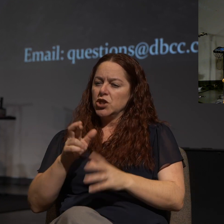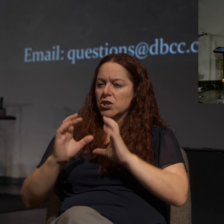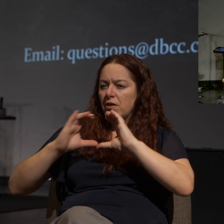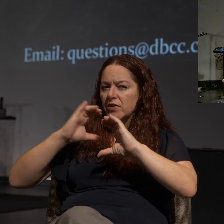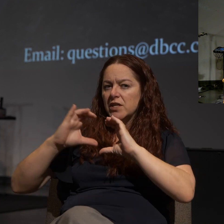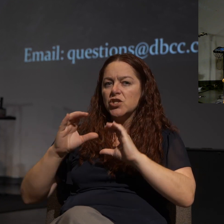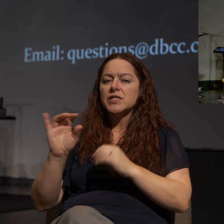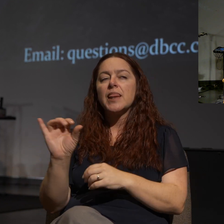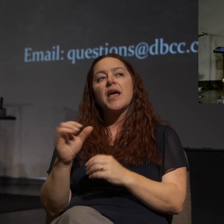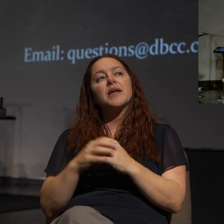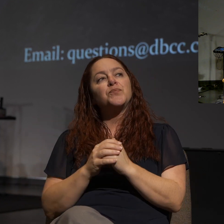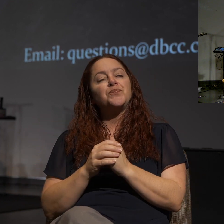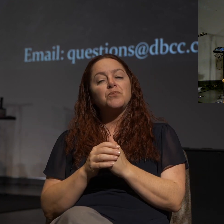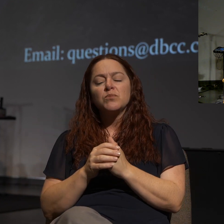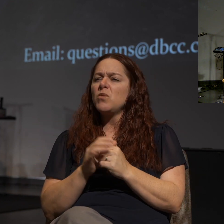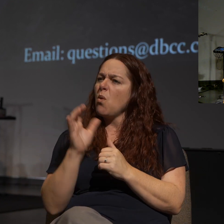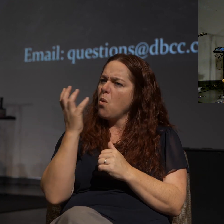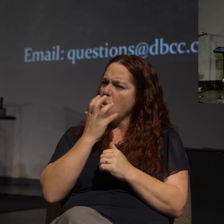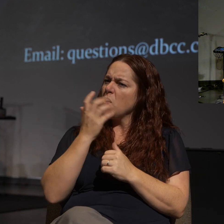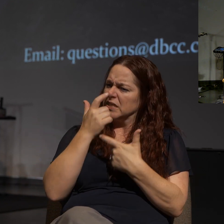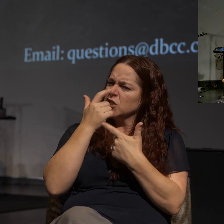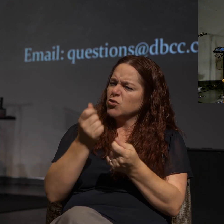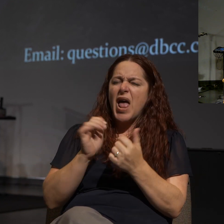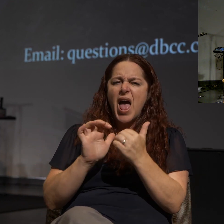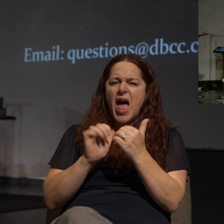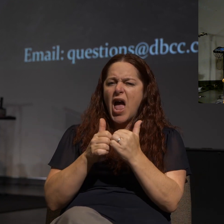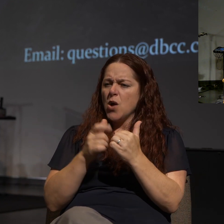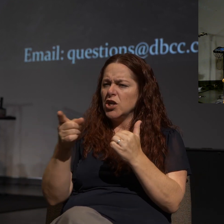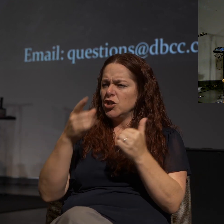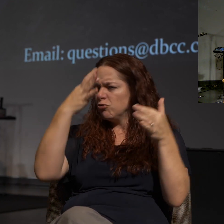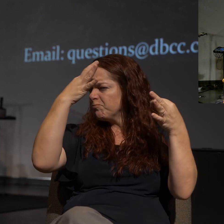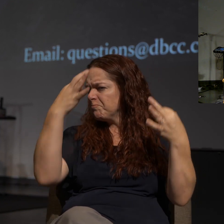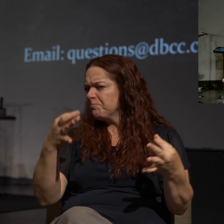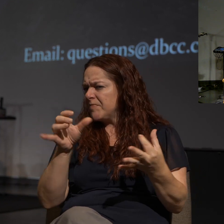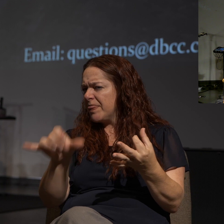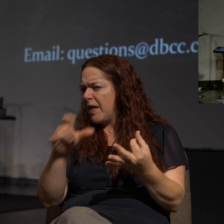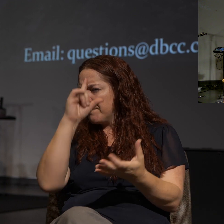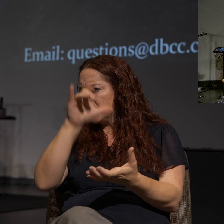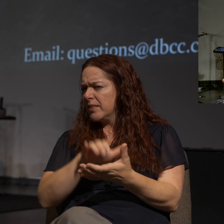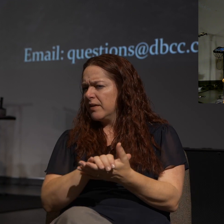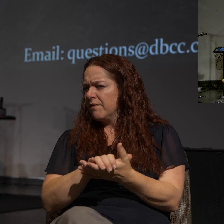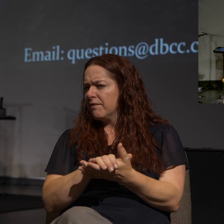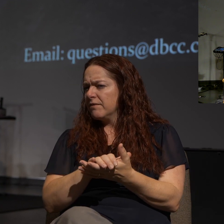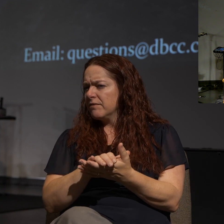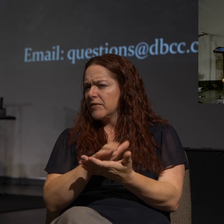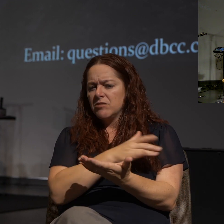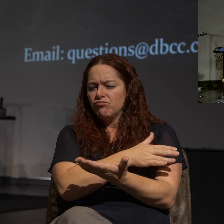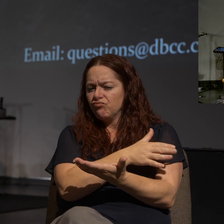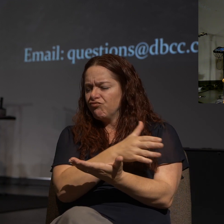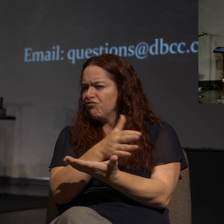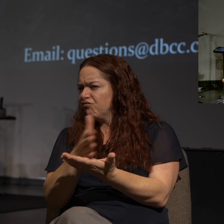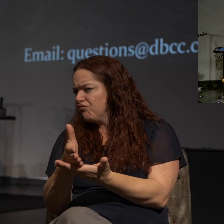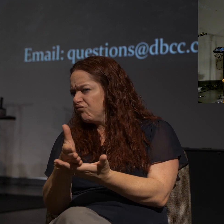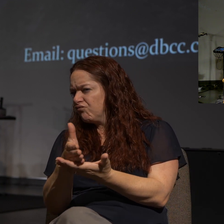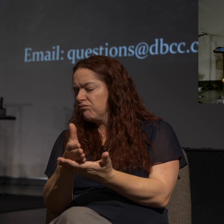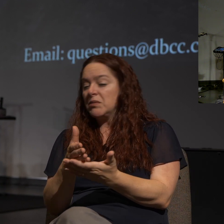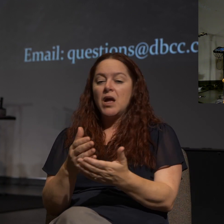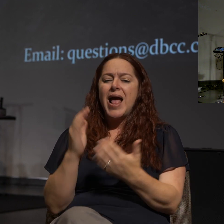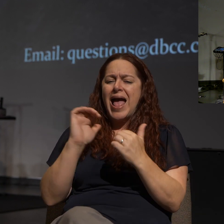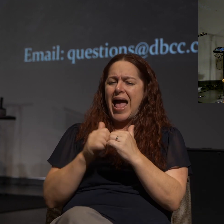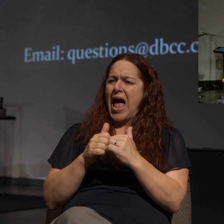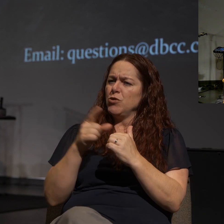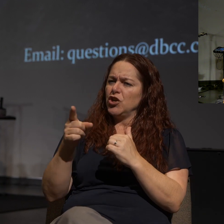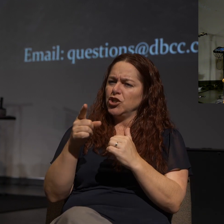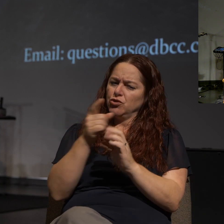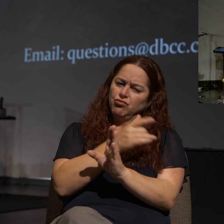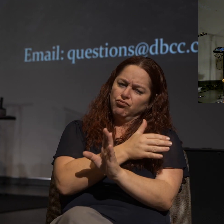just simple things like this. Wow, that's really interesting. How did you arrive at that belief? How did you come to think that or